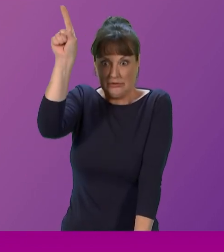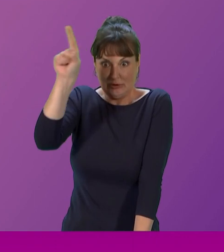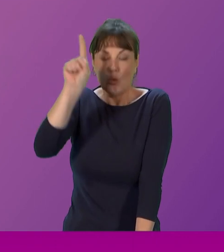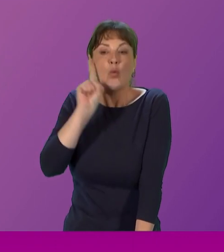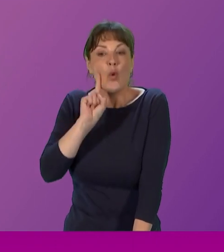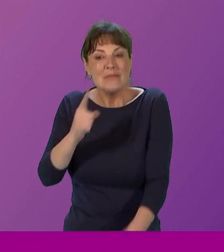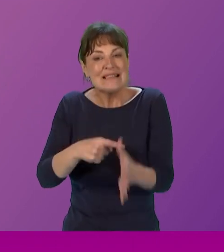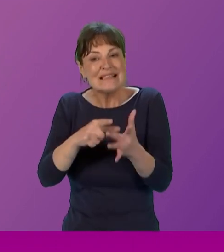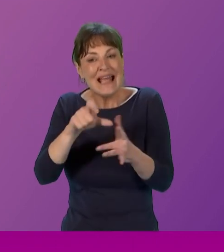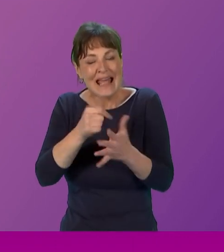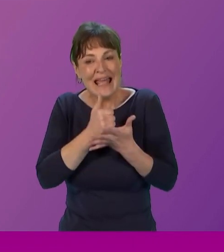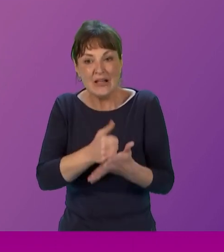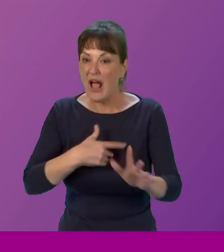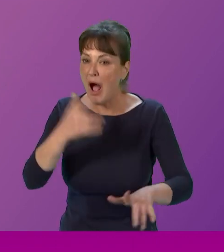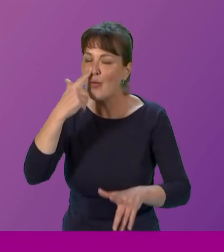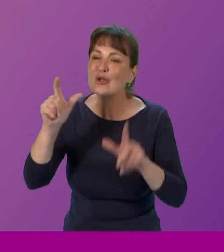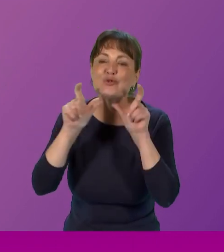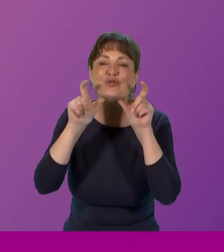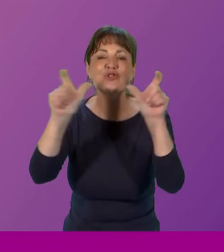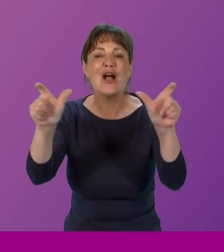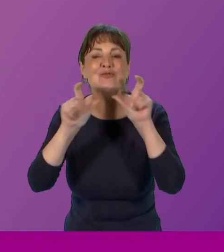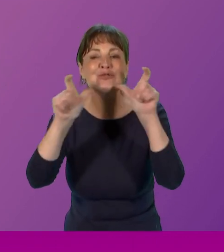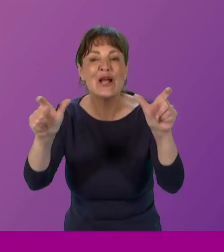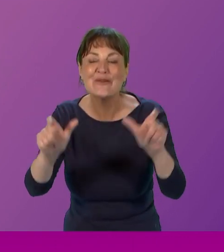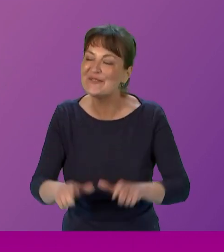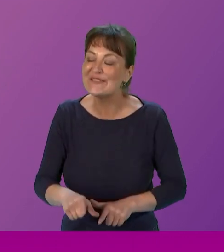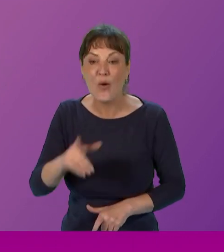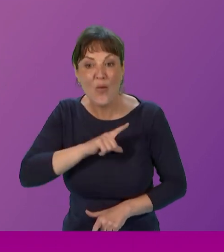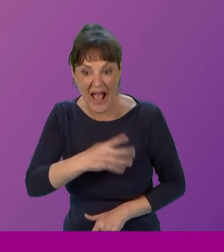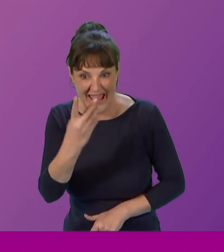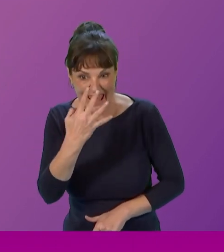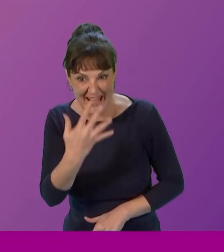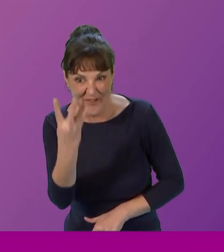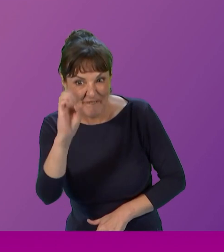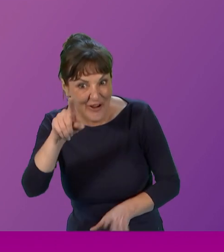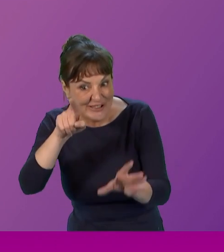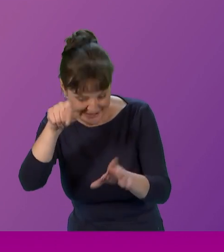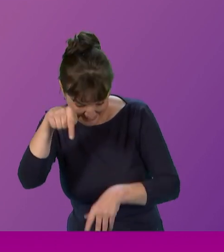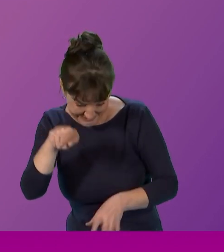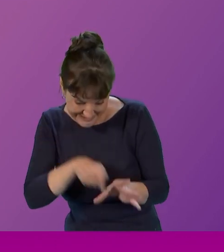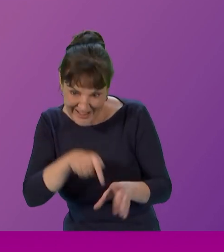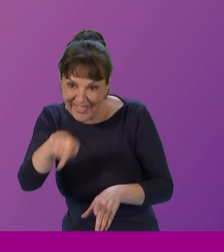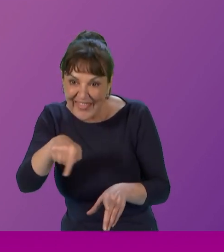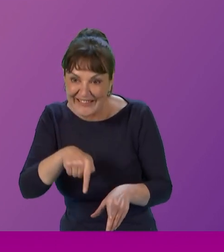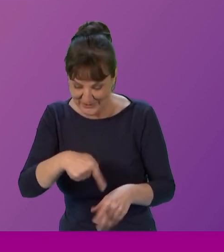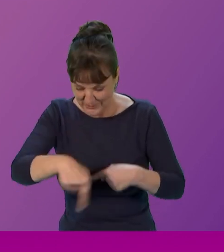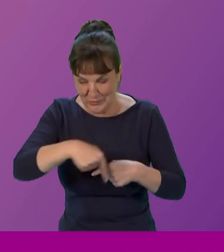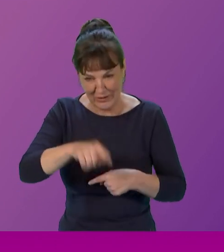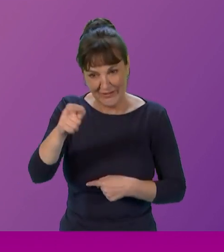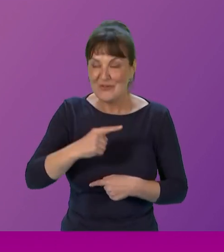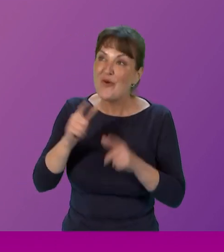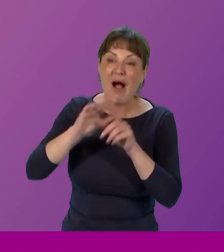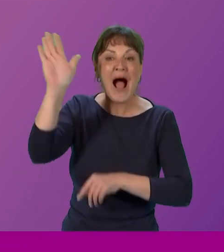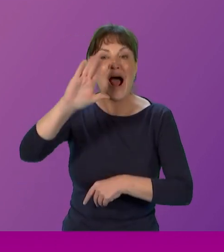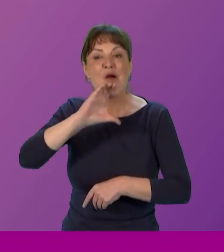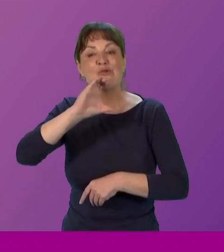shout out? Because they're 40 years old this week. Um, and they've done fantastic work, uh, in, the islands. And, and